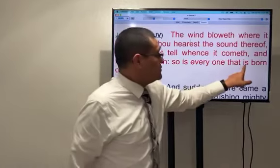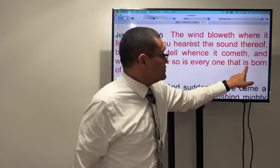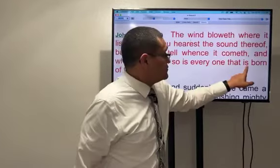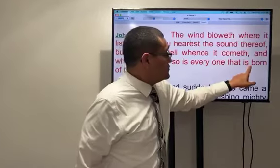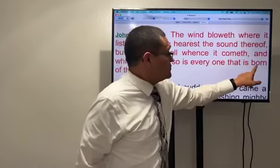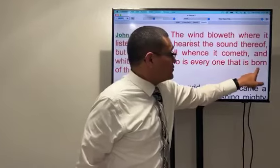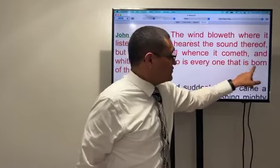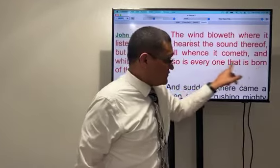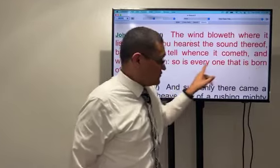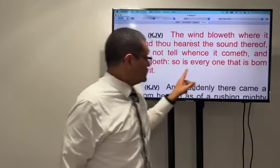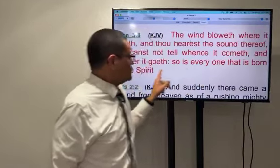Spirit